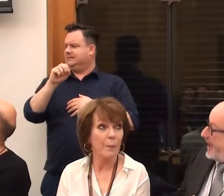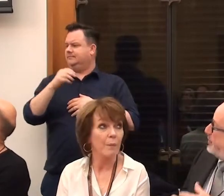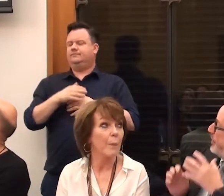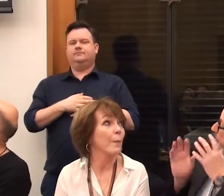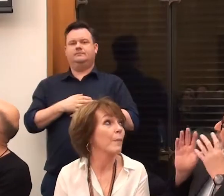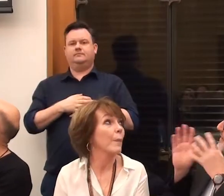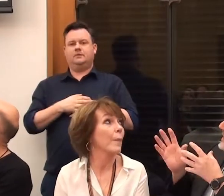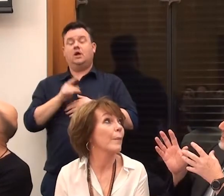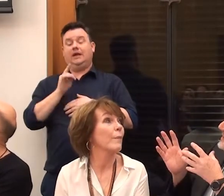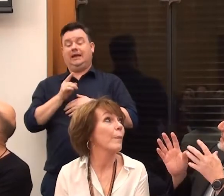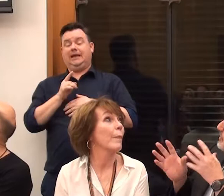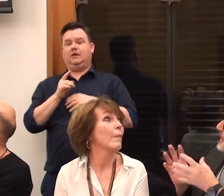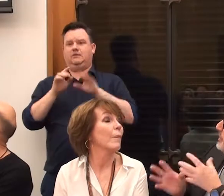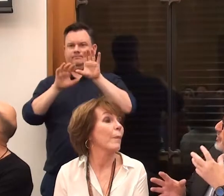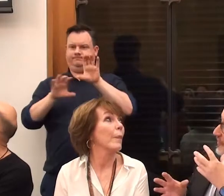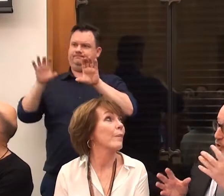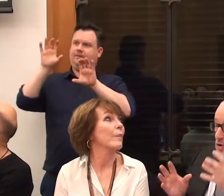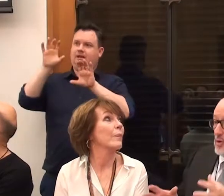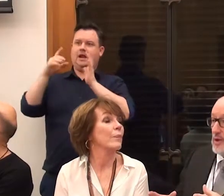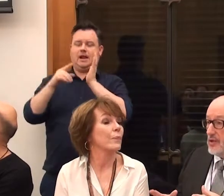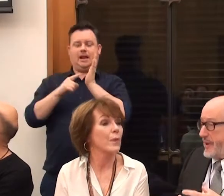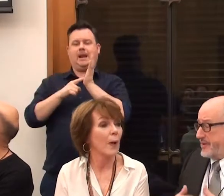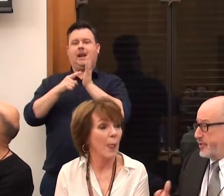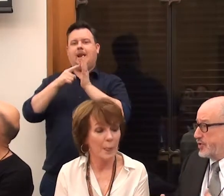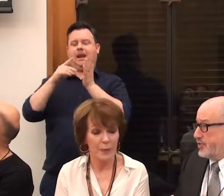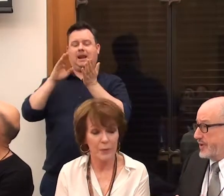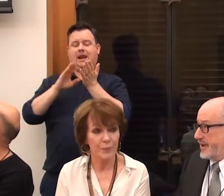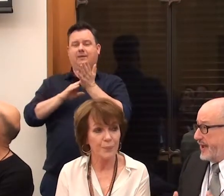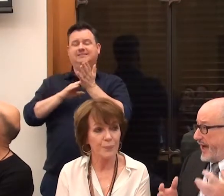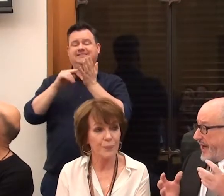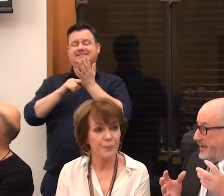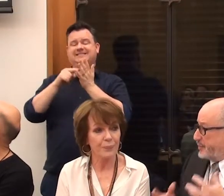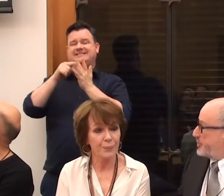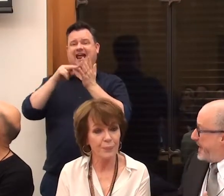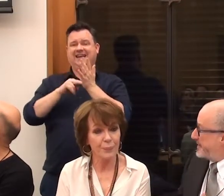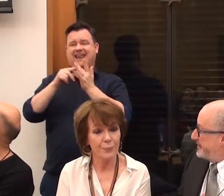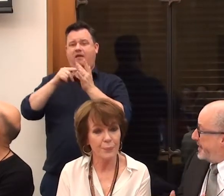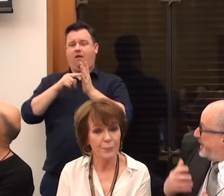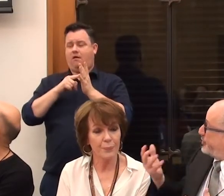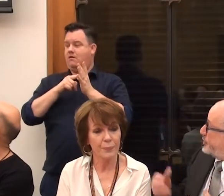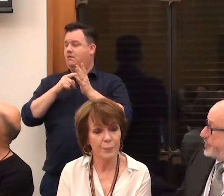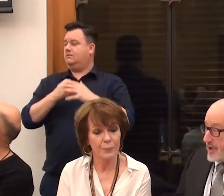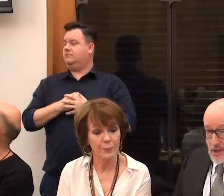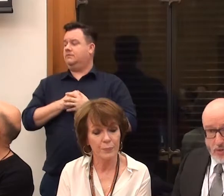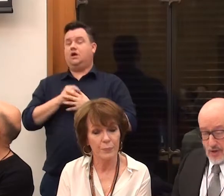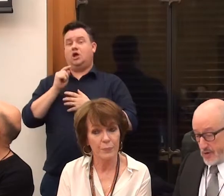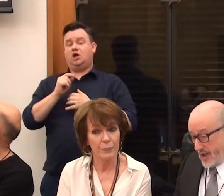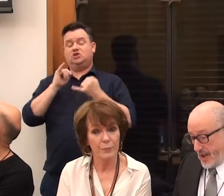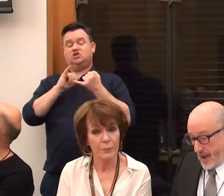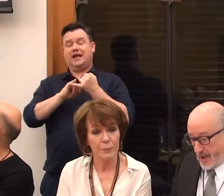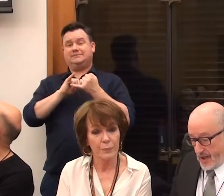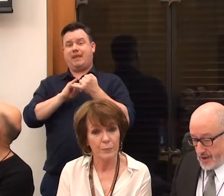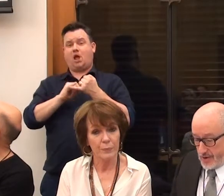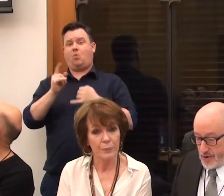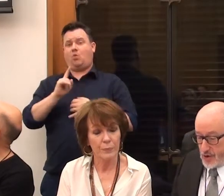And what he did that, I mean, was foreshortening, dramatic foreshortening, and perspective. And, of course, what Shakespeare does.